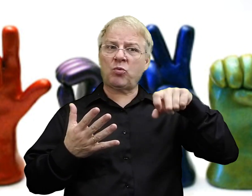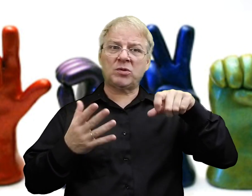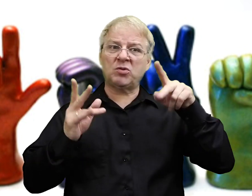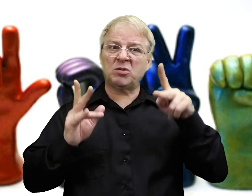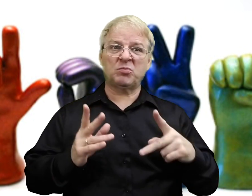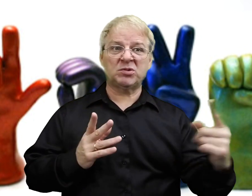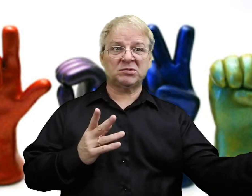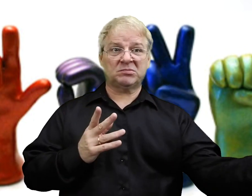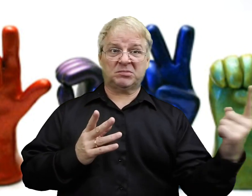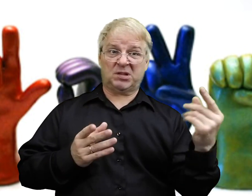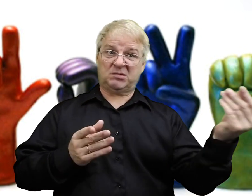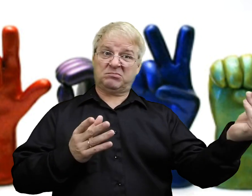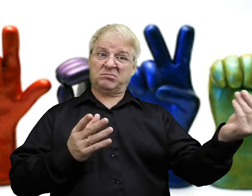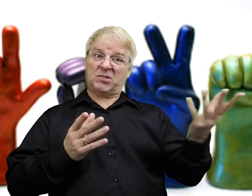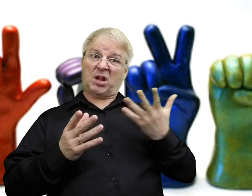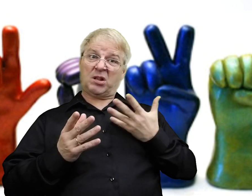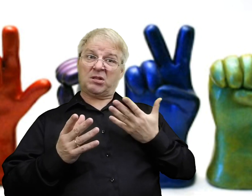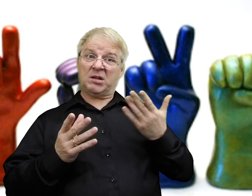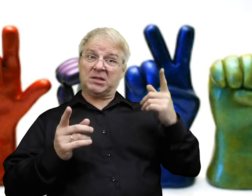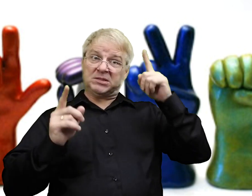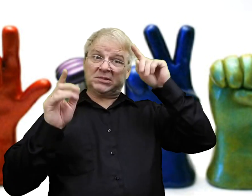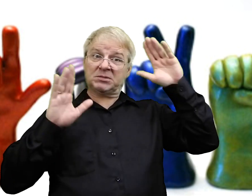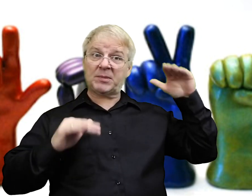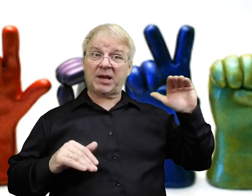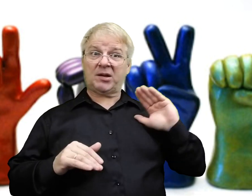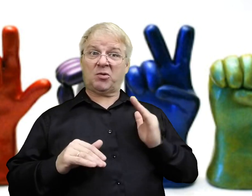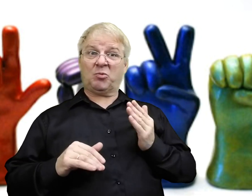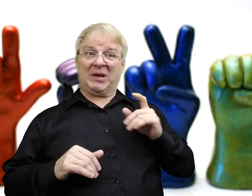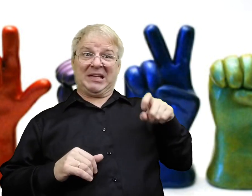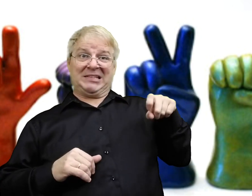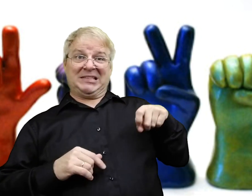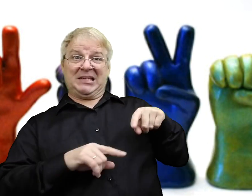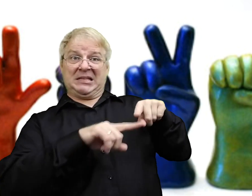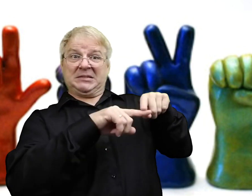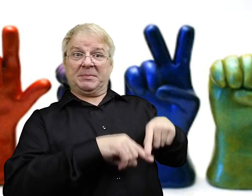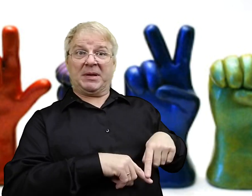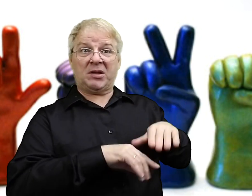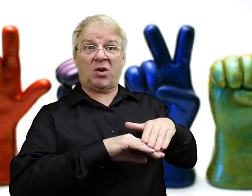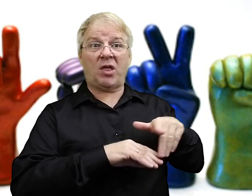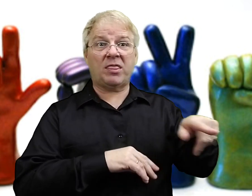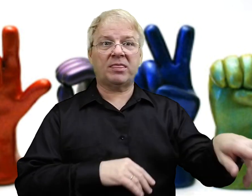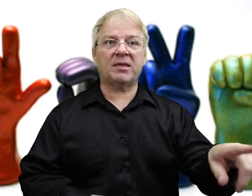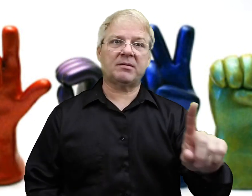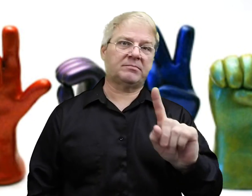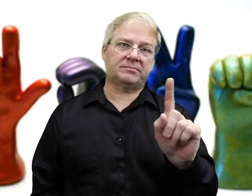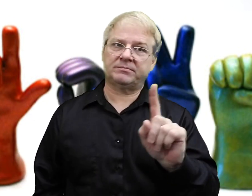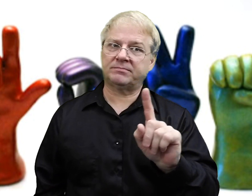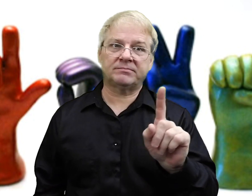and our needs. We don't want a person approaching us expecting that we want to depend on